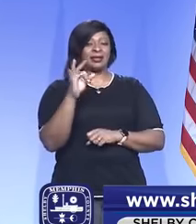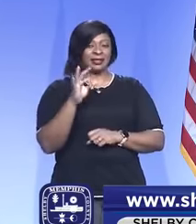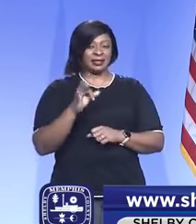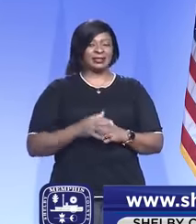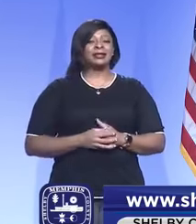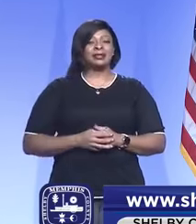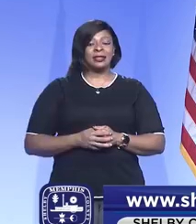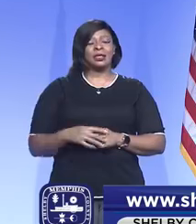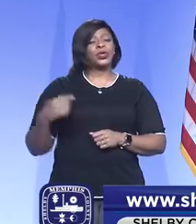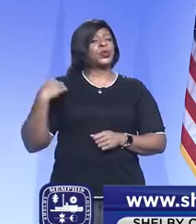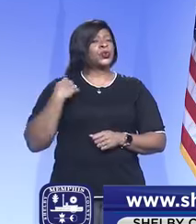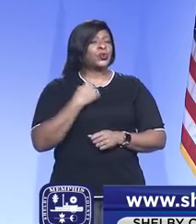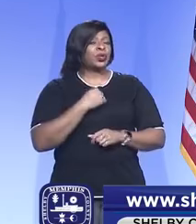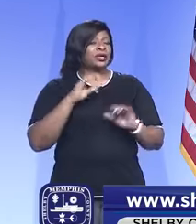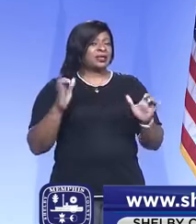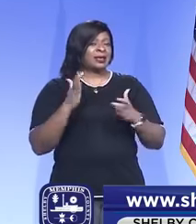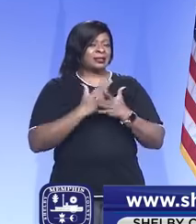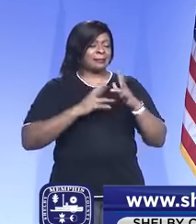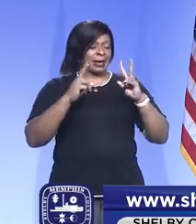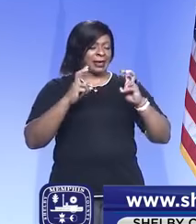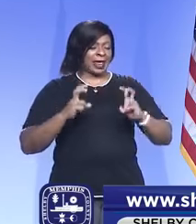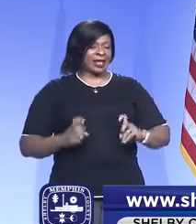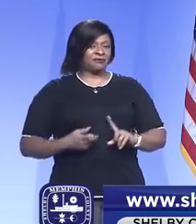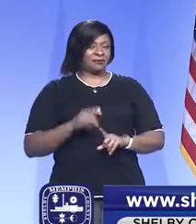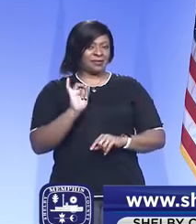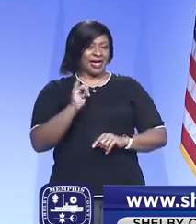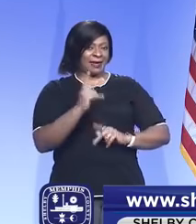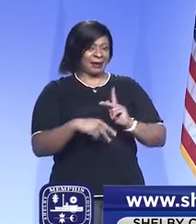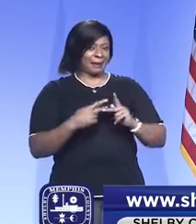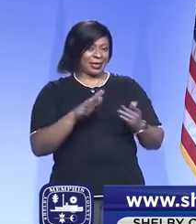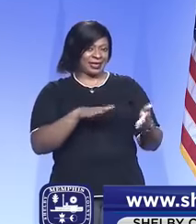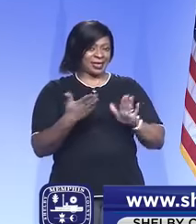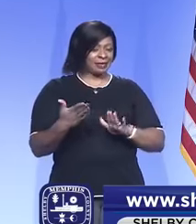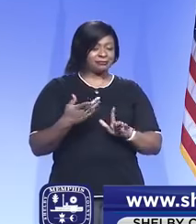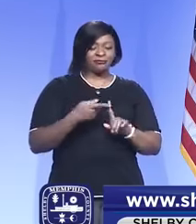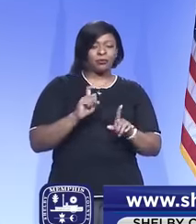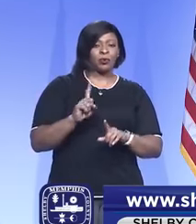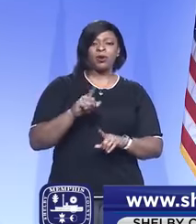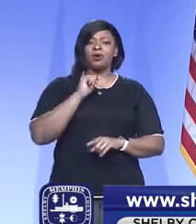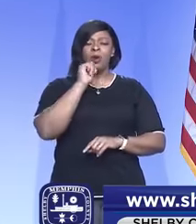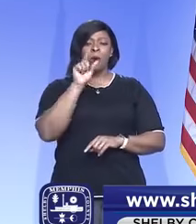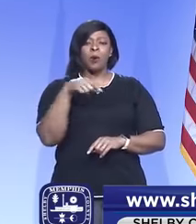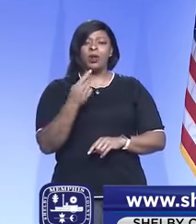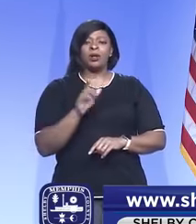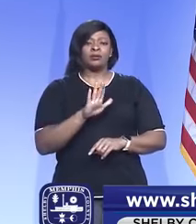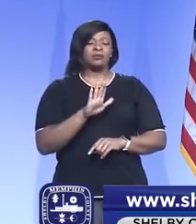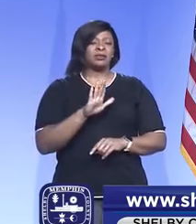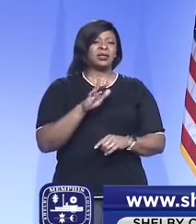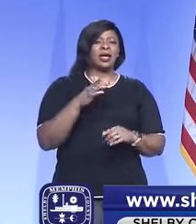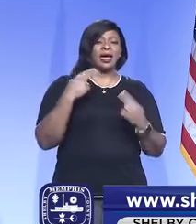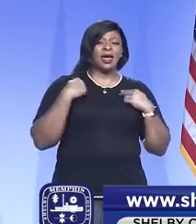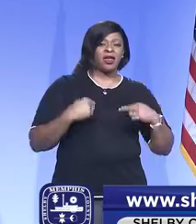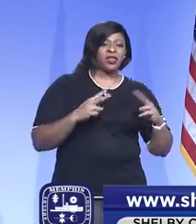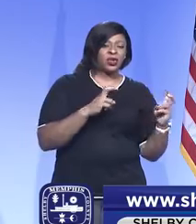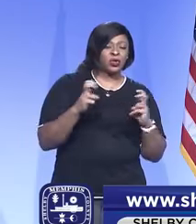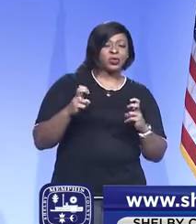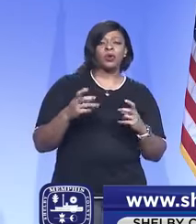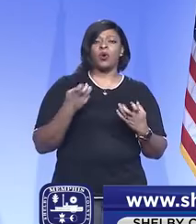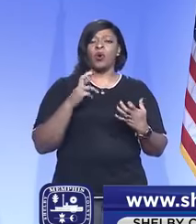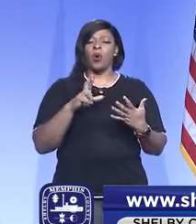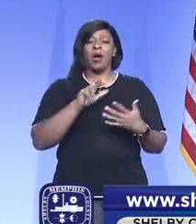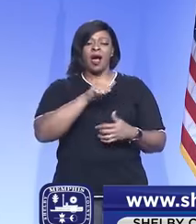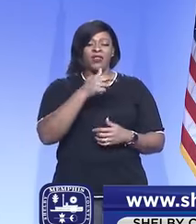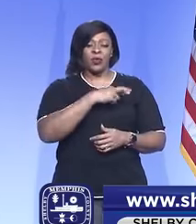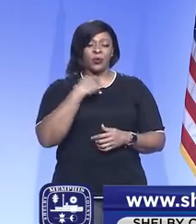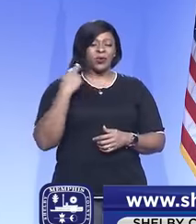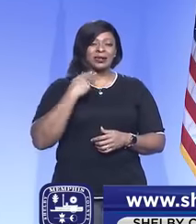and we've recently done some analysis of those deaths, not only in terms of their comorbidities and risk factors, which we